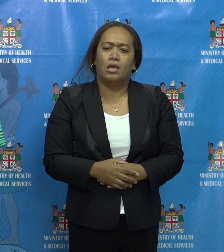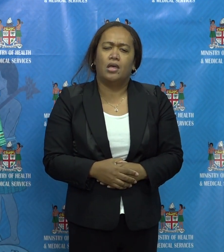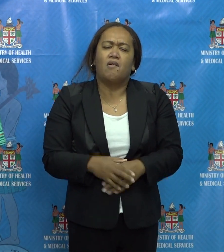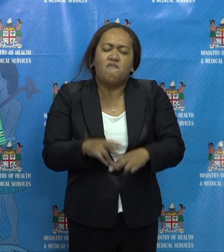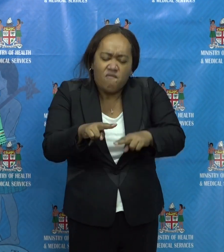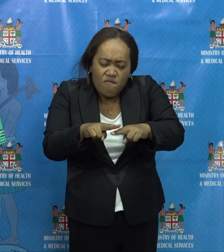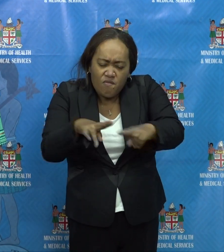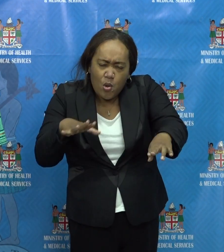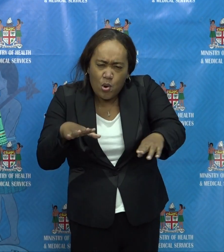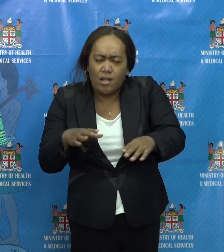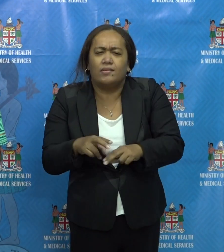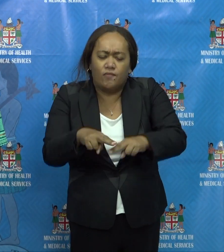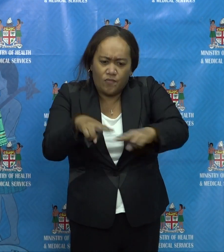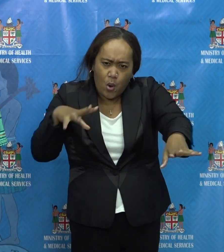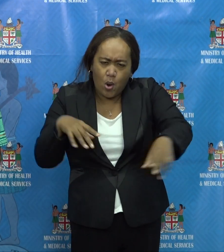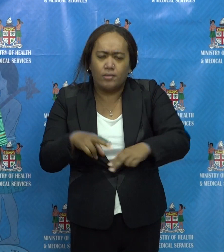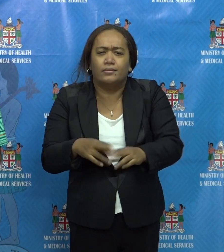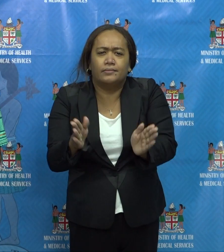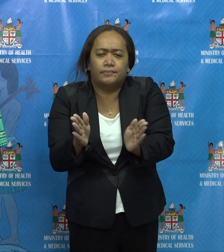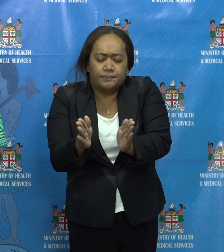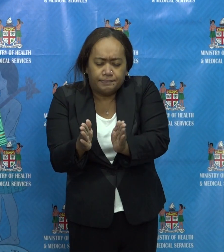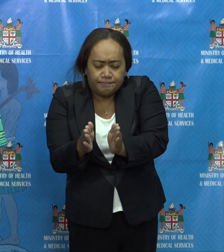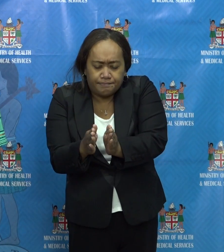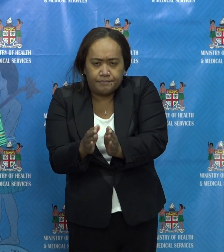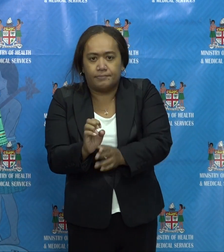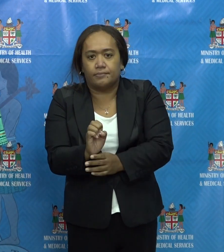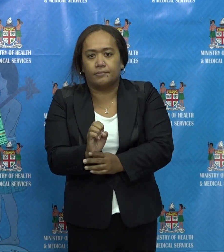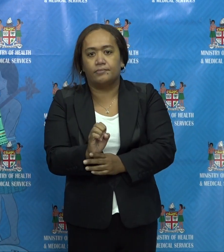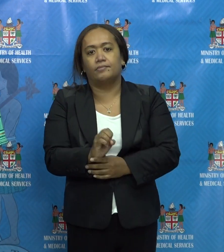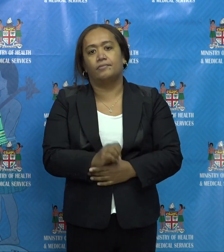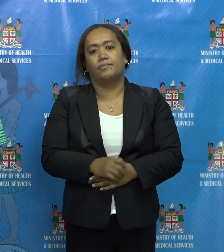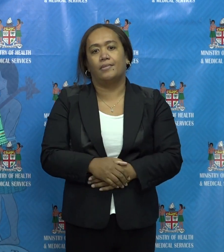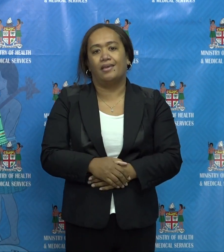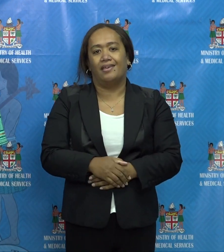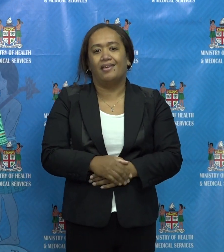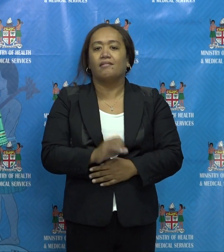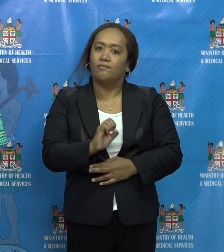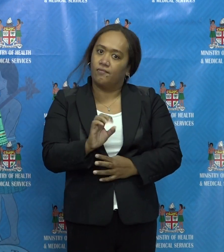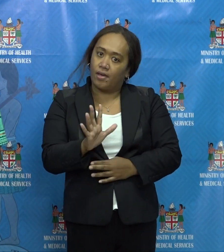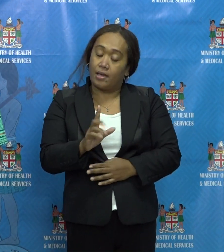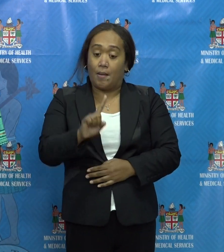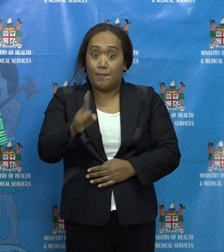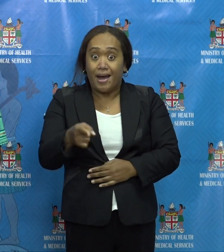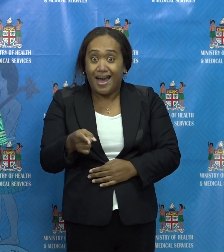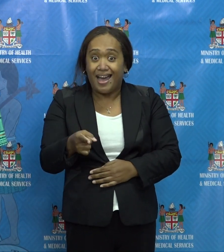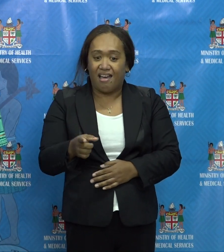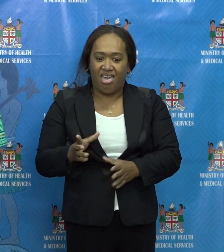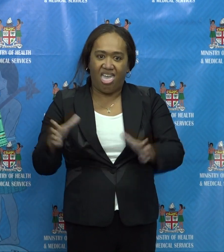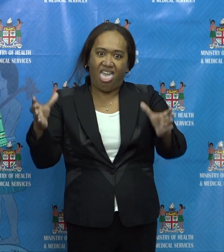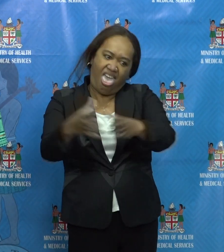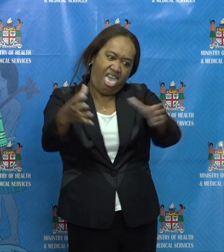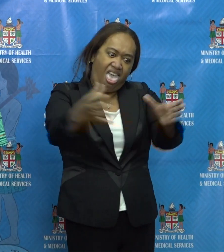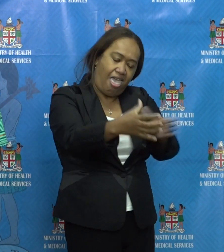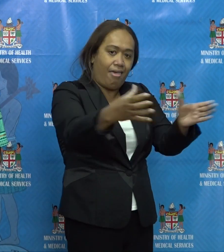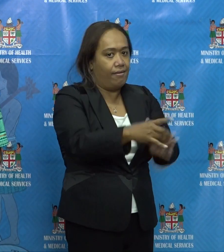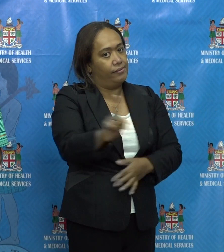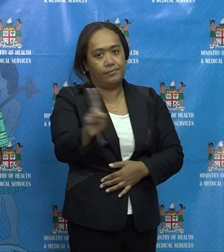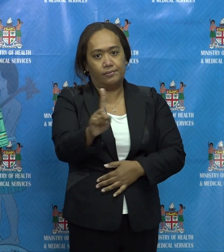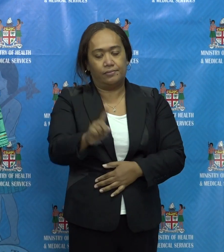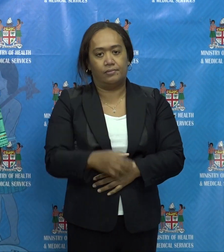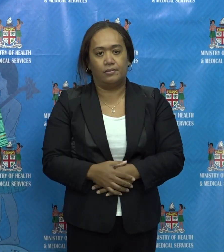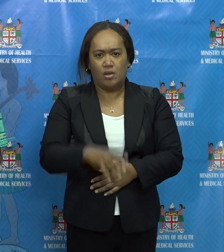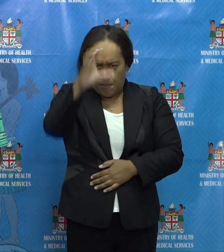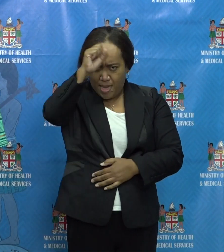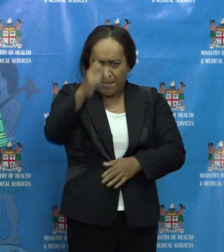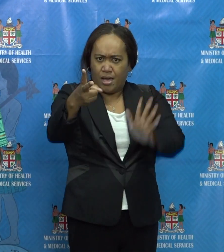ceremonies, no non-work gatherings of any size should take place. In fact, you should not come within two meters